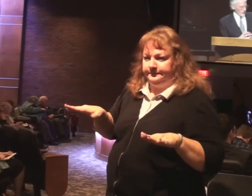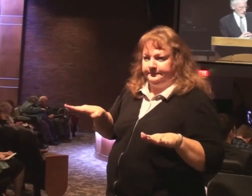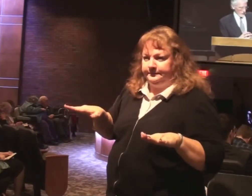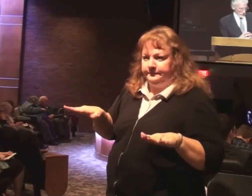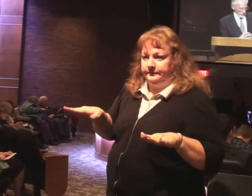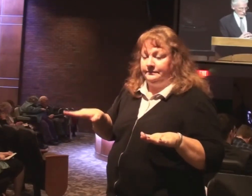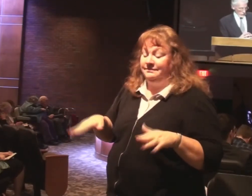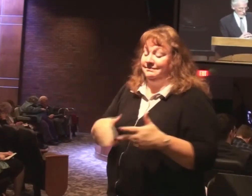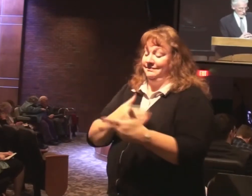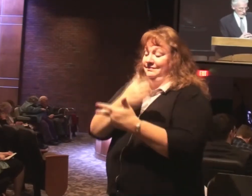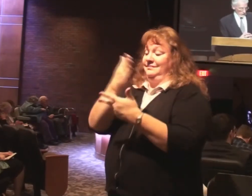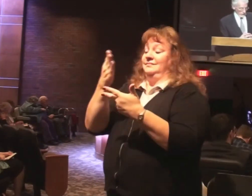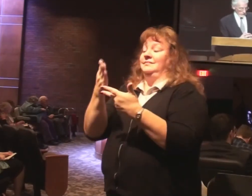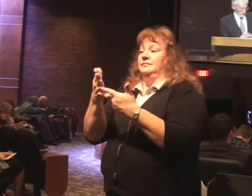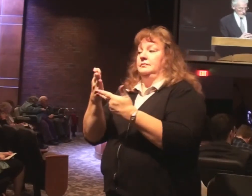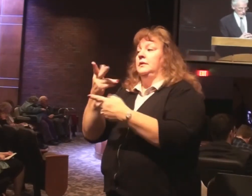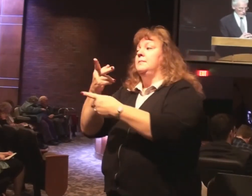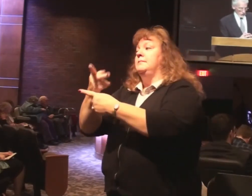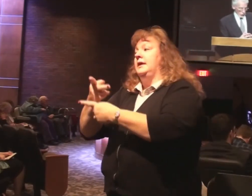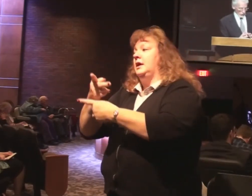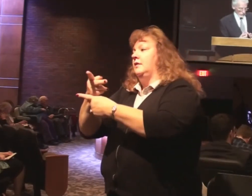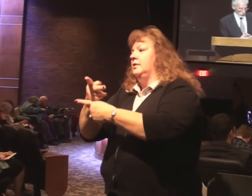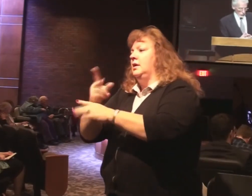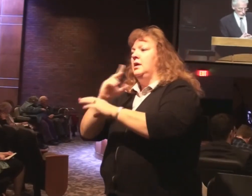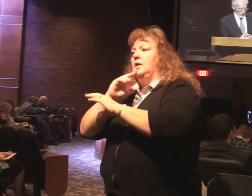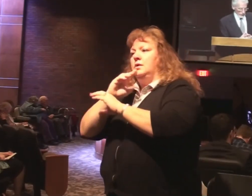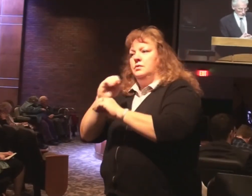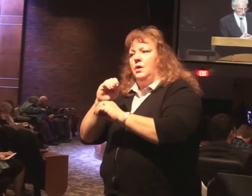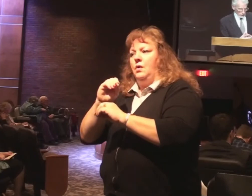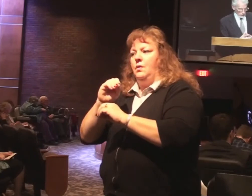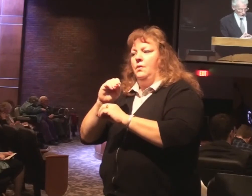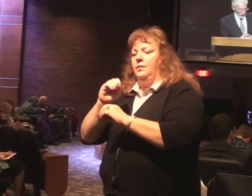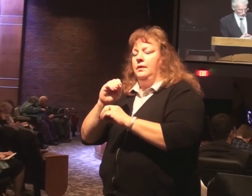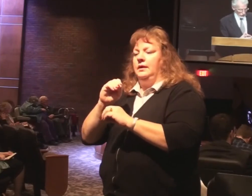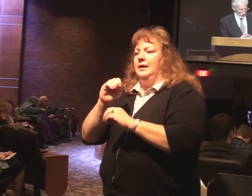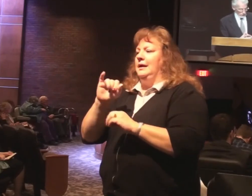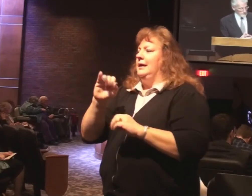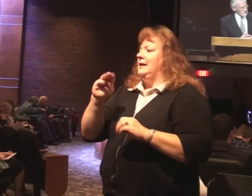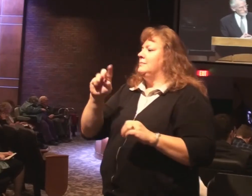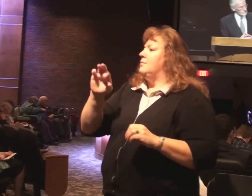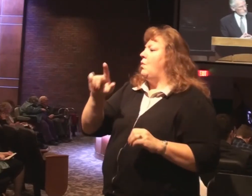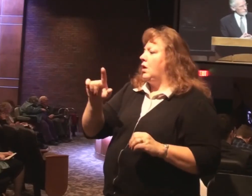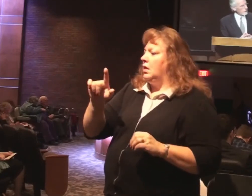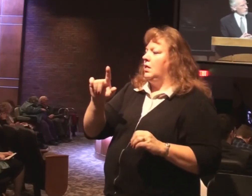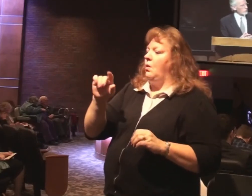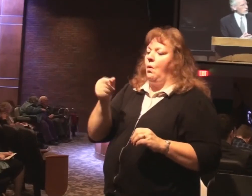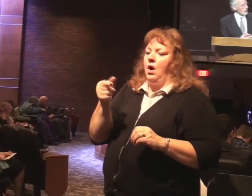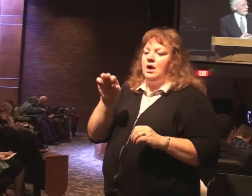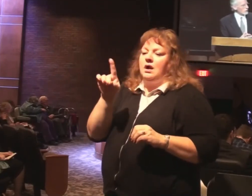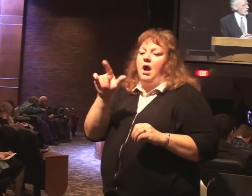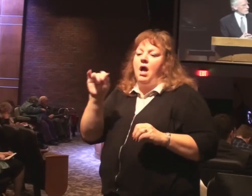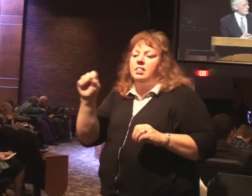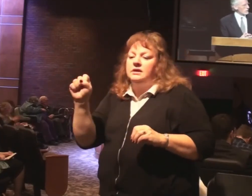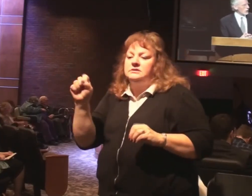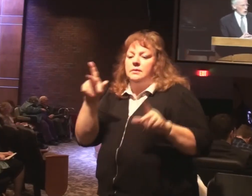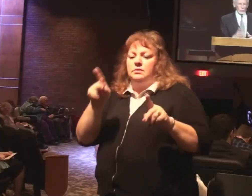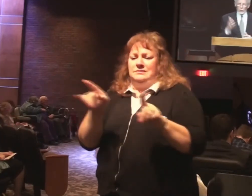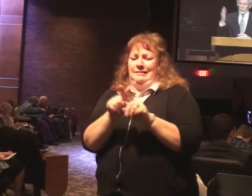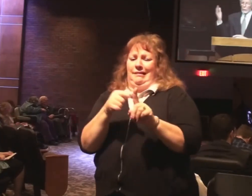And then we want to be careful that there be no immoral or godless person like Esau. Now, a tragedy. The word of